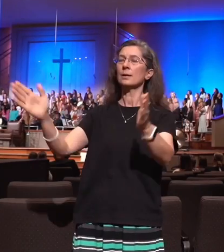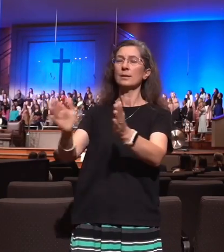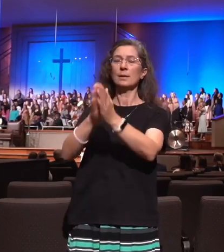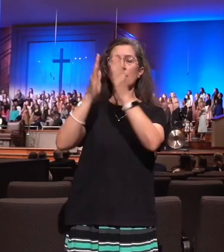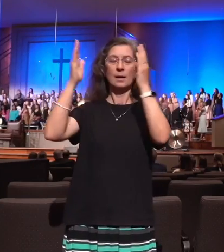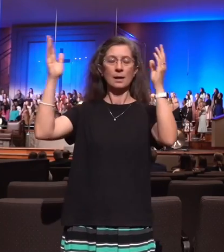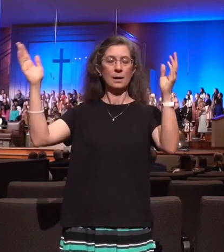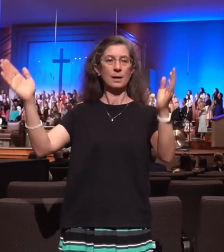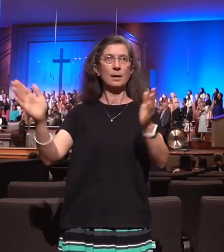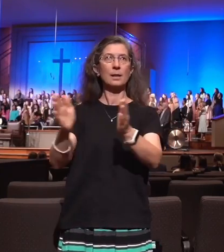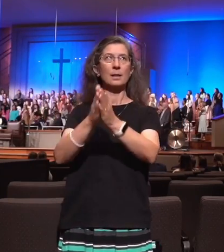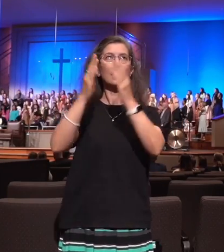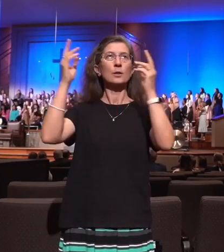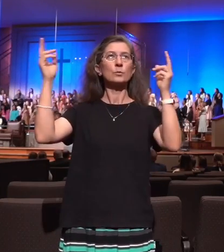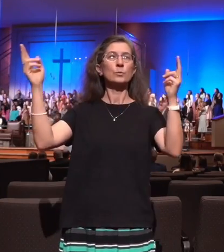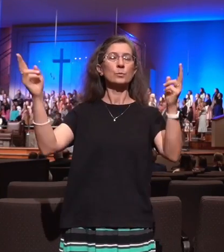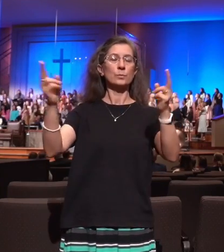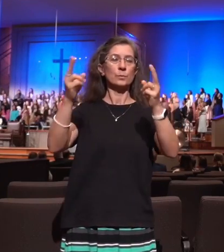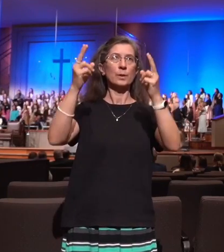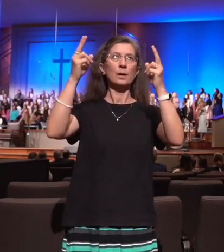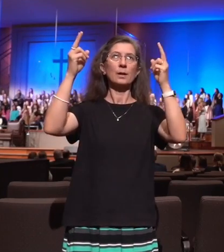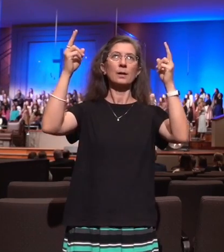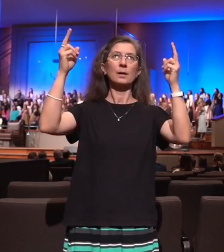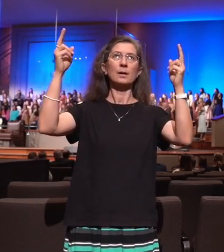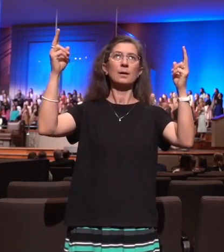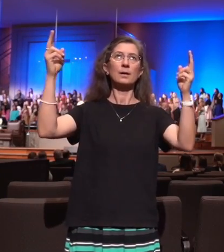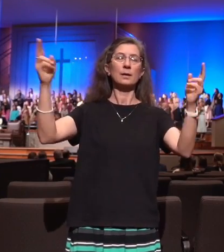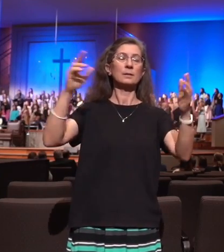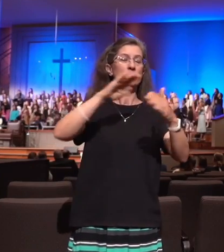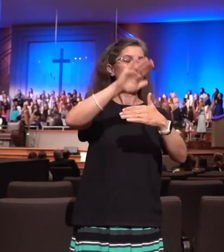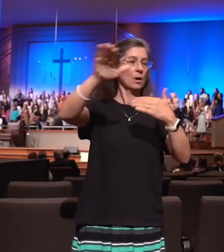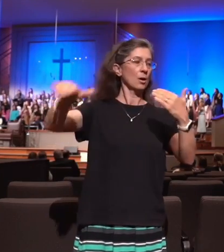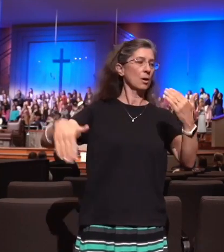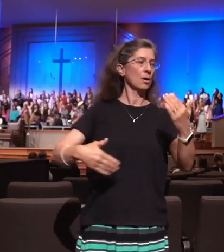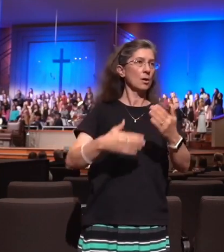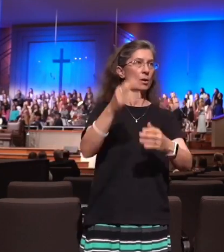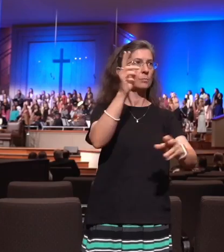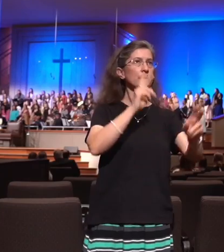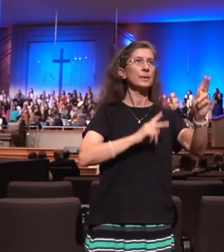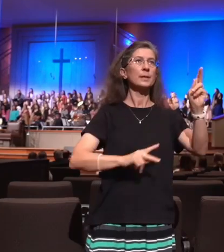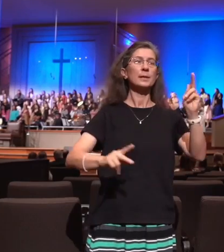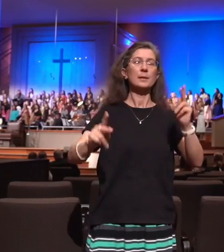Alleluia, alleluia, alleluia.